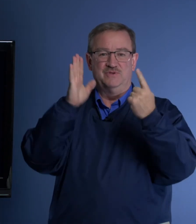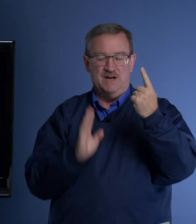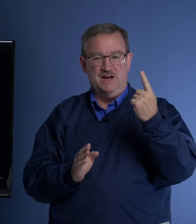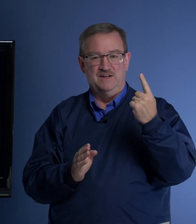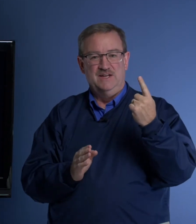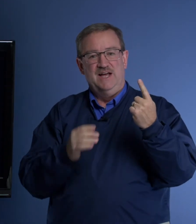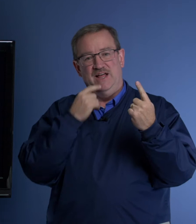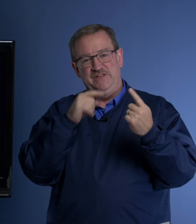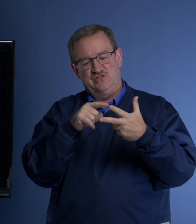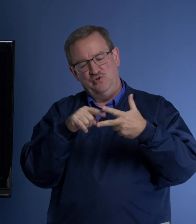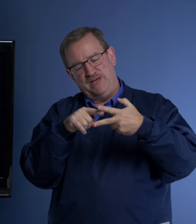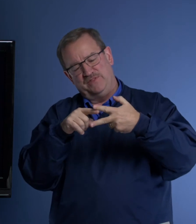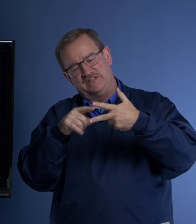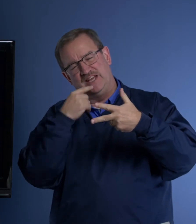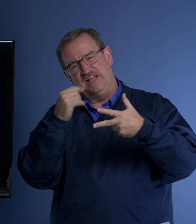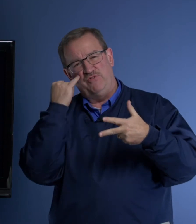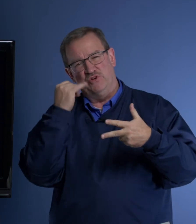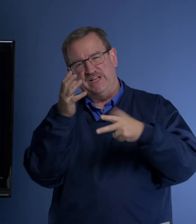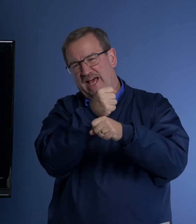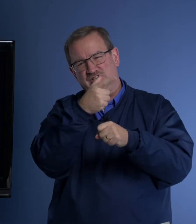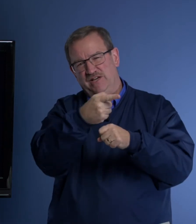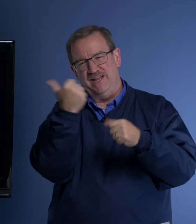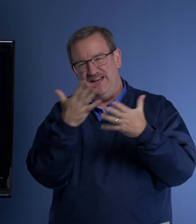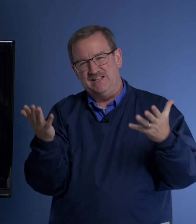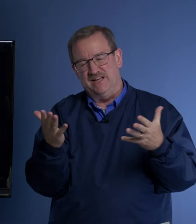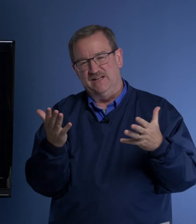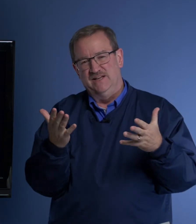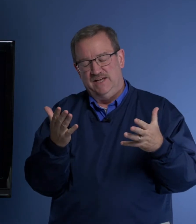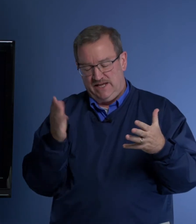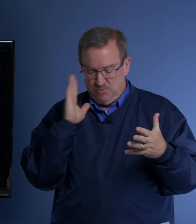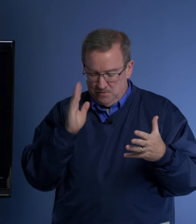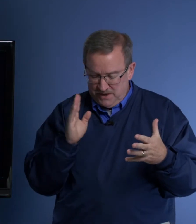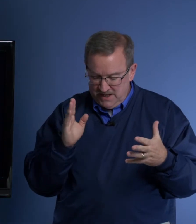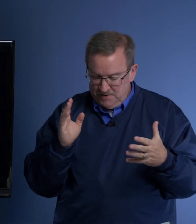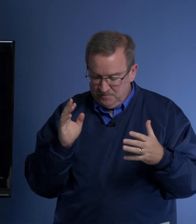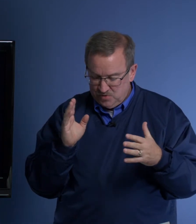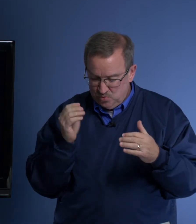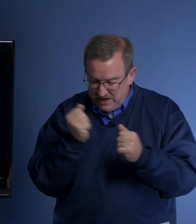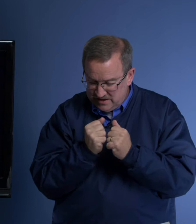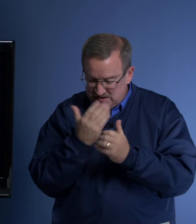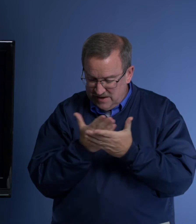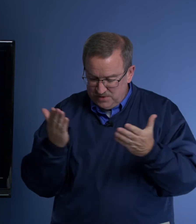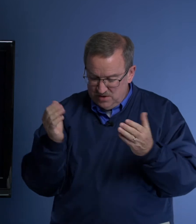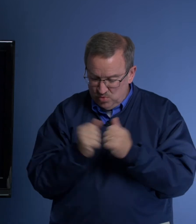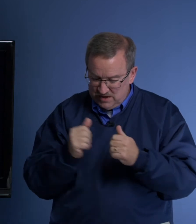God. And these two men, they said, if we're going to catch him in anything, it will be with something with